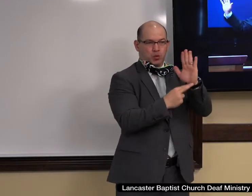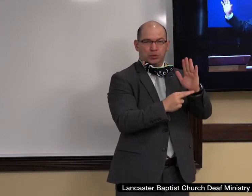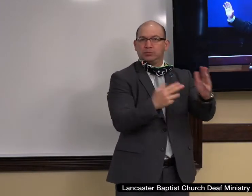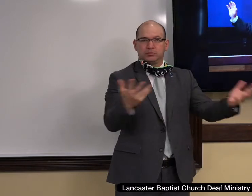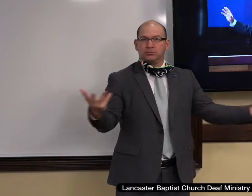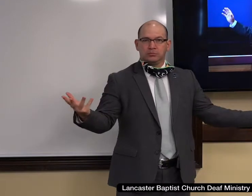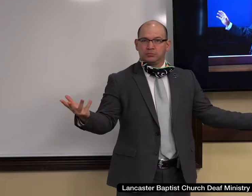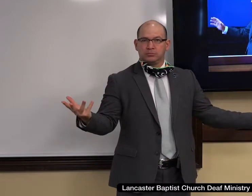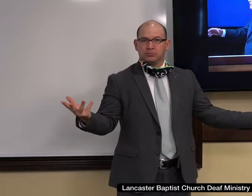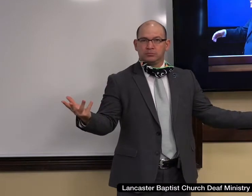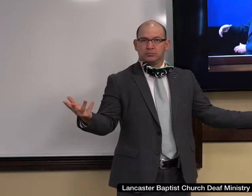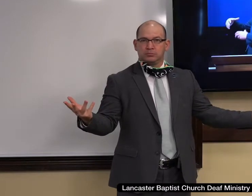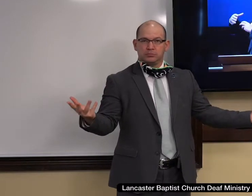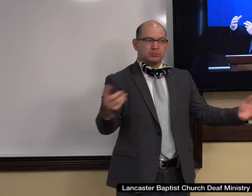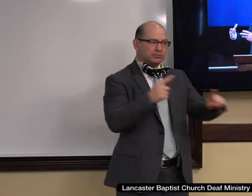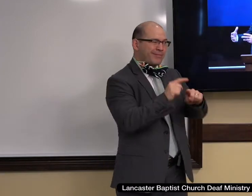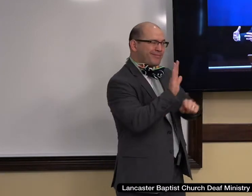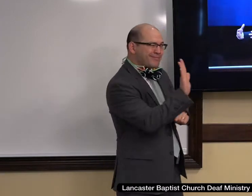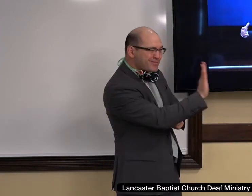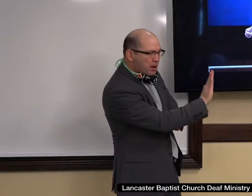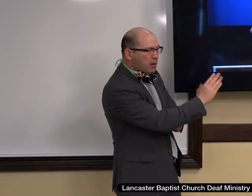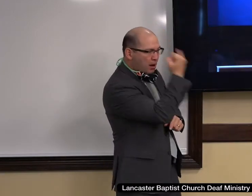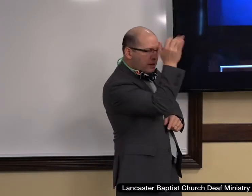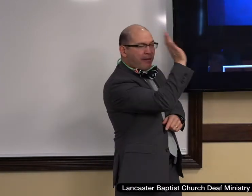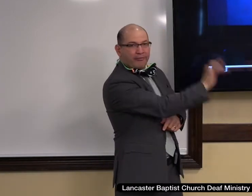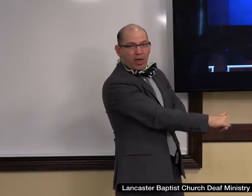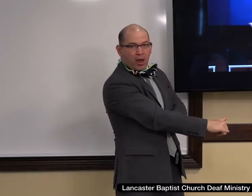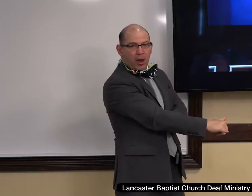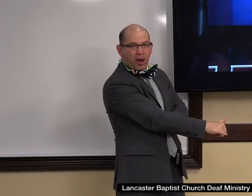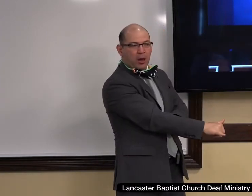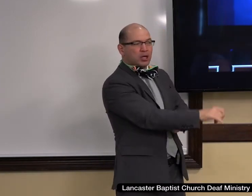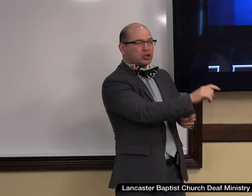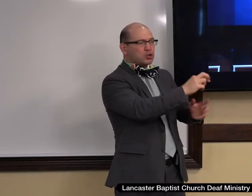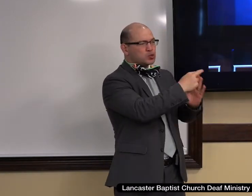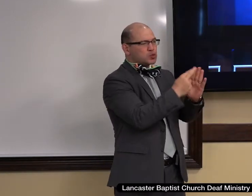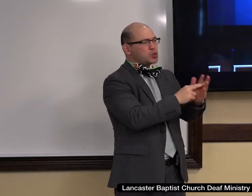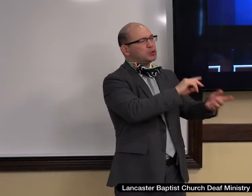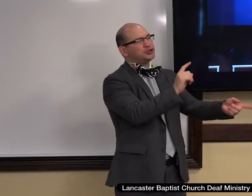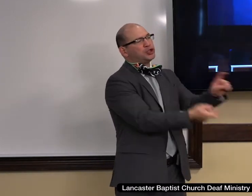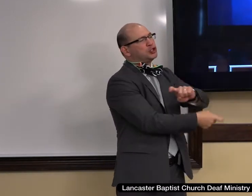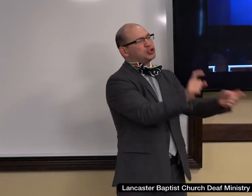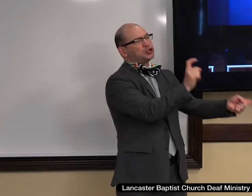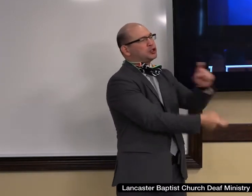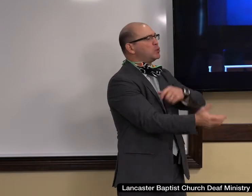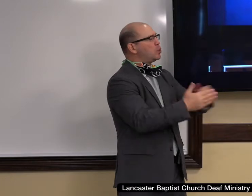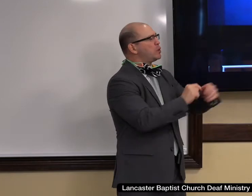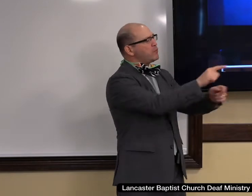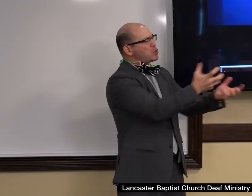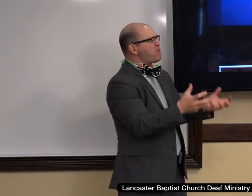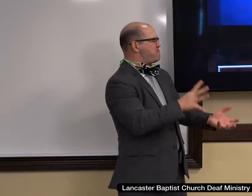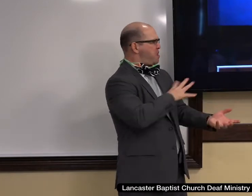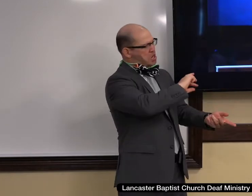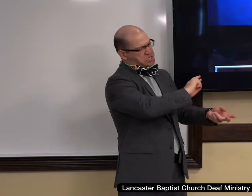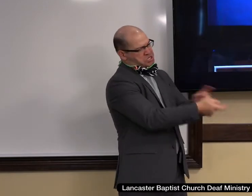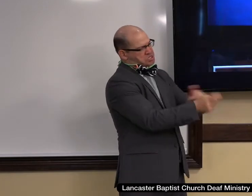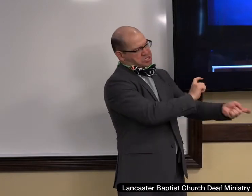But imagine if everybody took the relative approach to life and just threw out the absolutes. And that is definitely happening